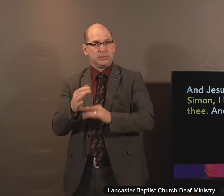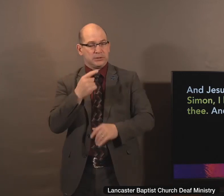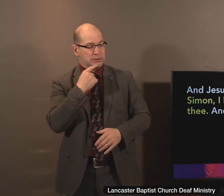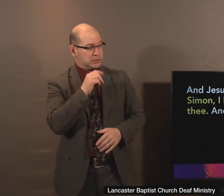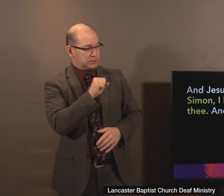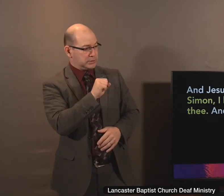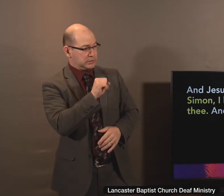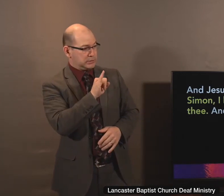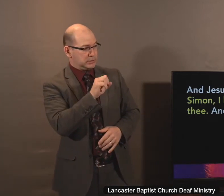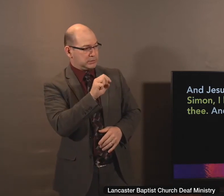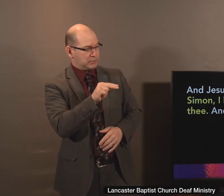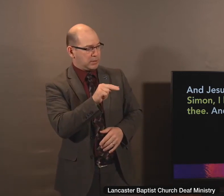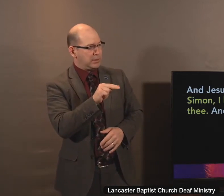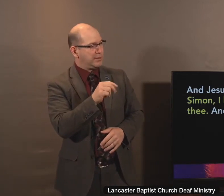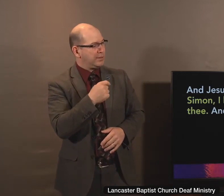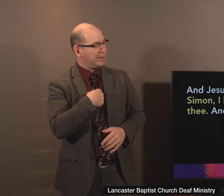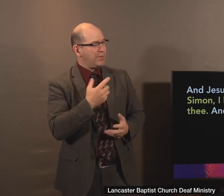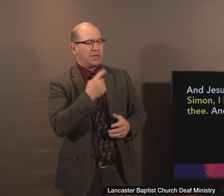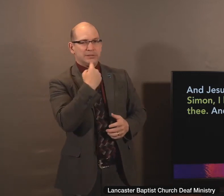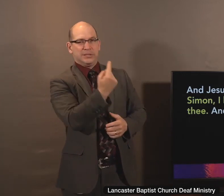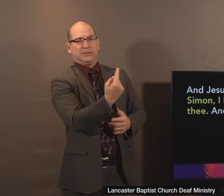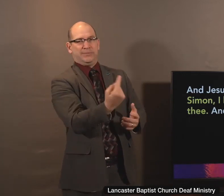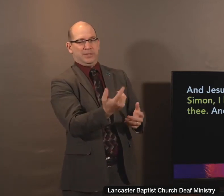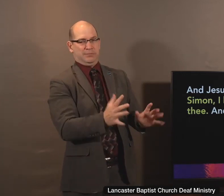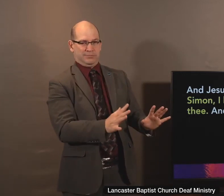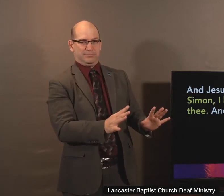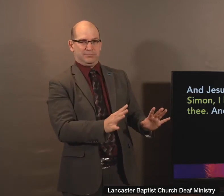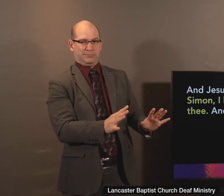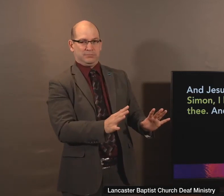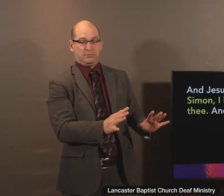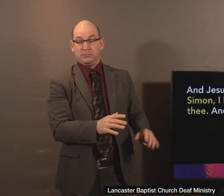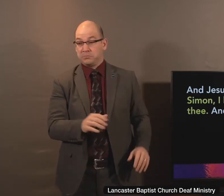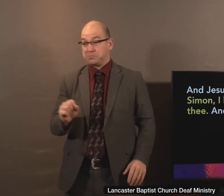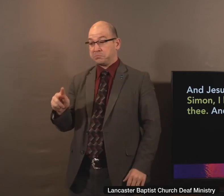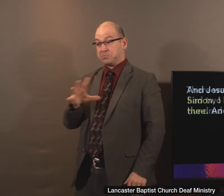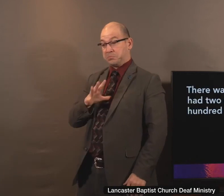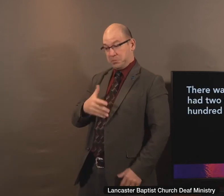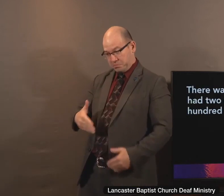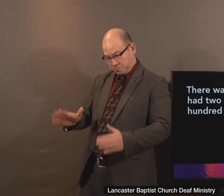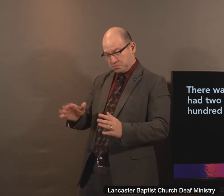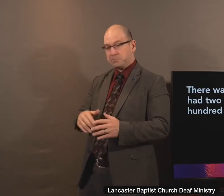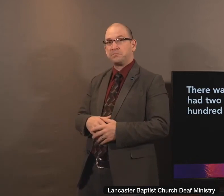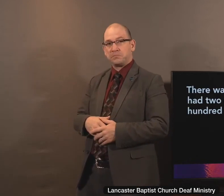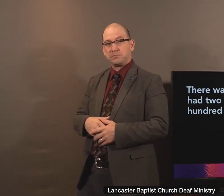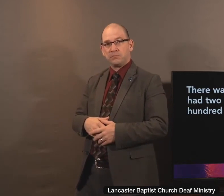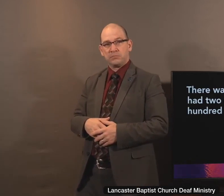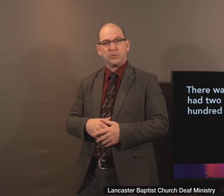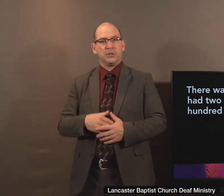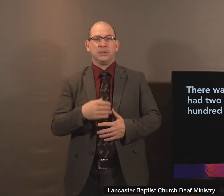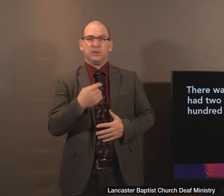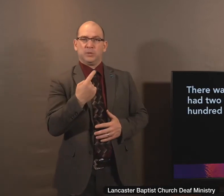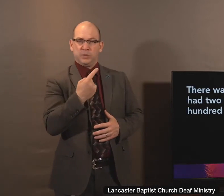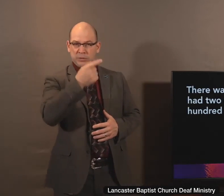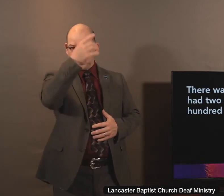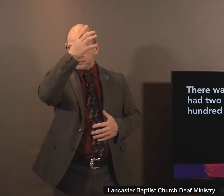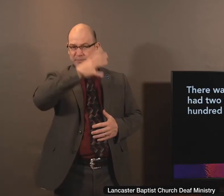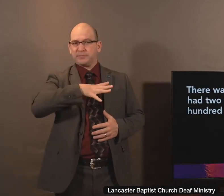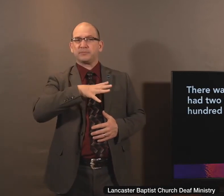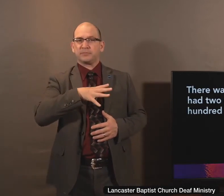Simon, I have somewhat to say unto thee. And he said, Master, say on. There was a certain creditor which had two debtors,